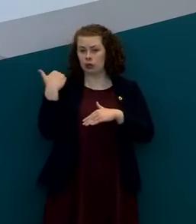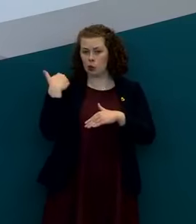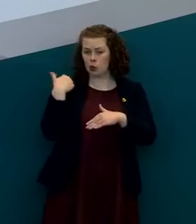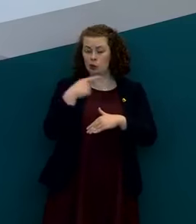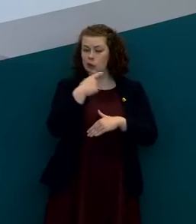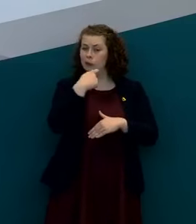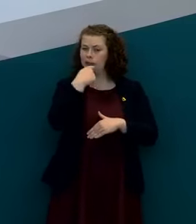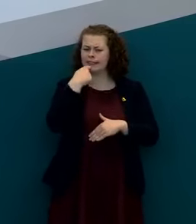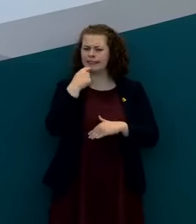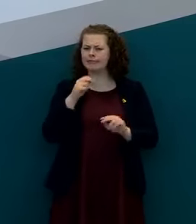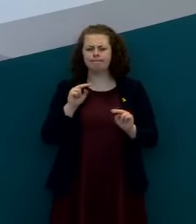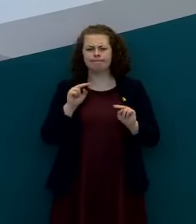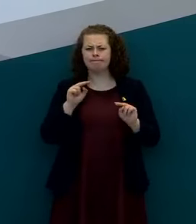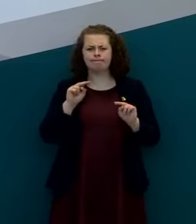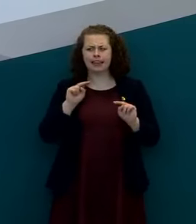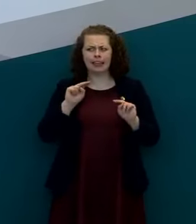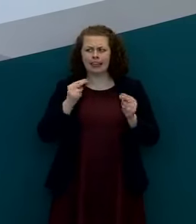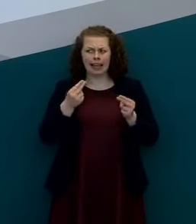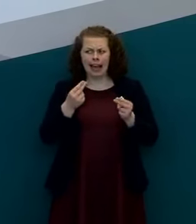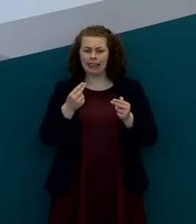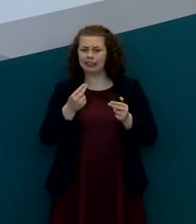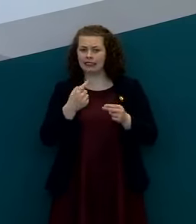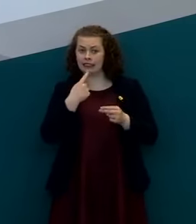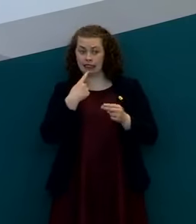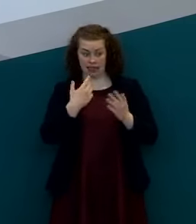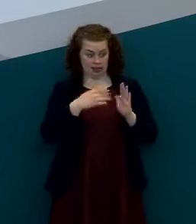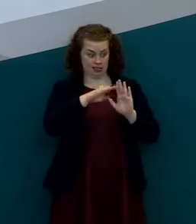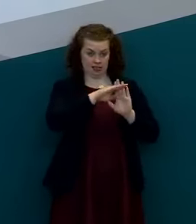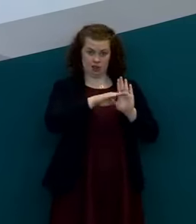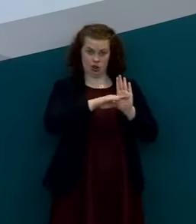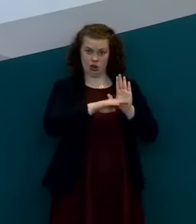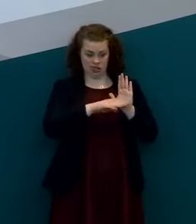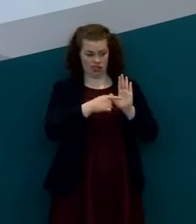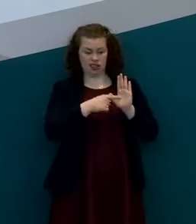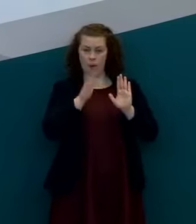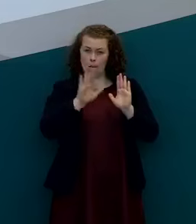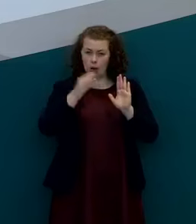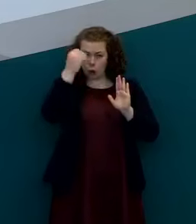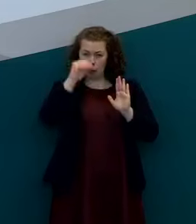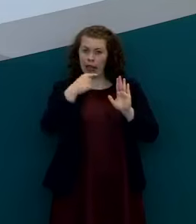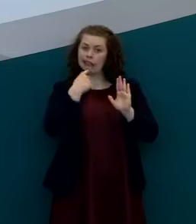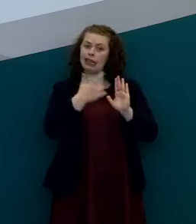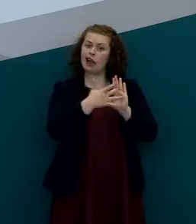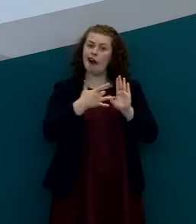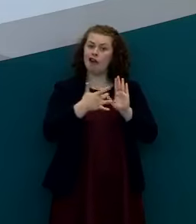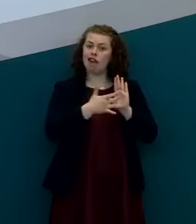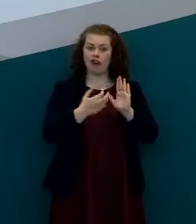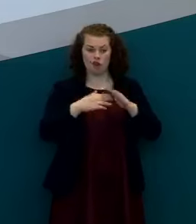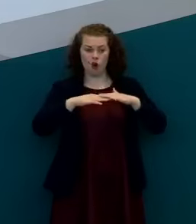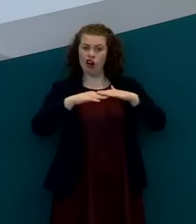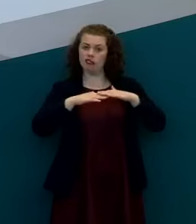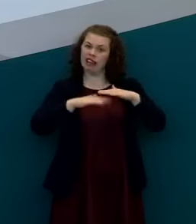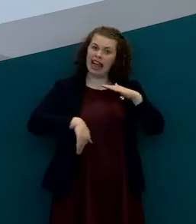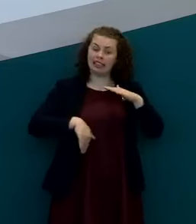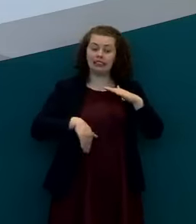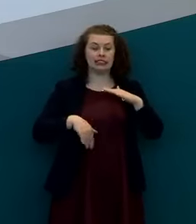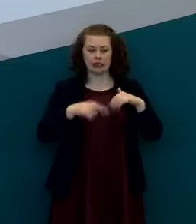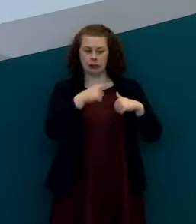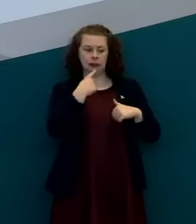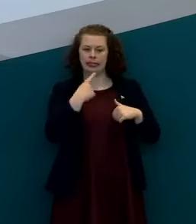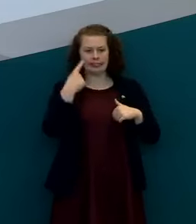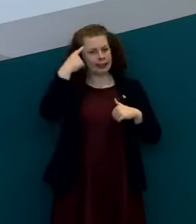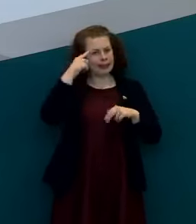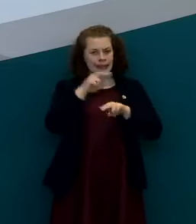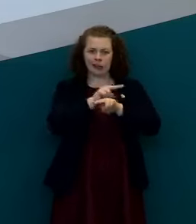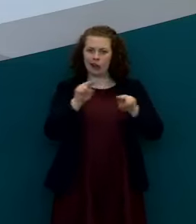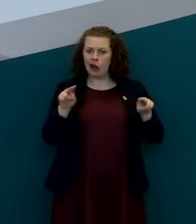consider recommending a relaxation of the current restrictions until you had a seen a further reduction in the growth of